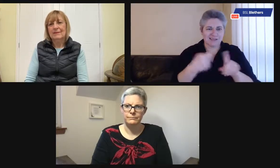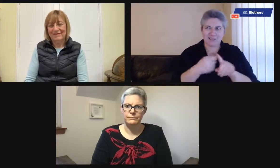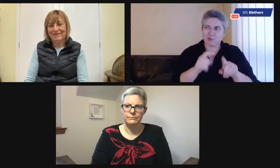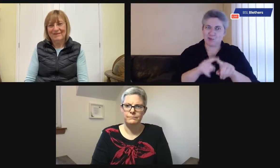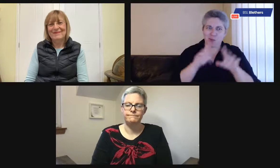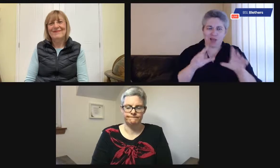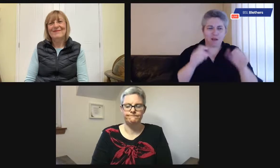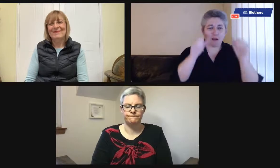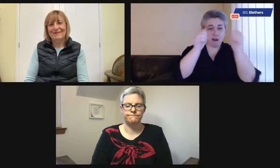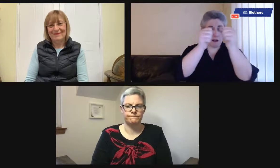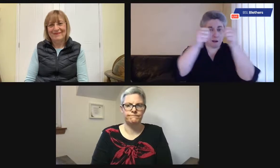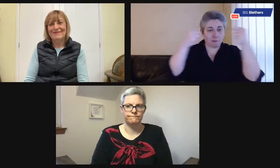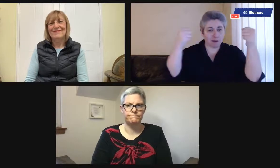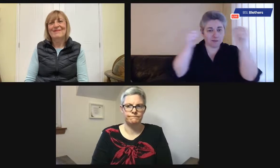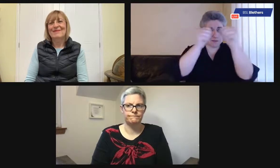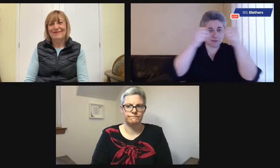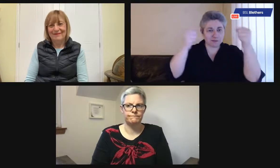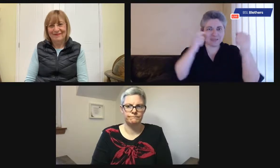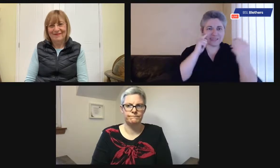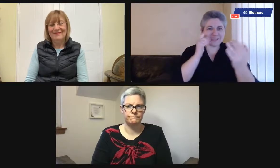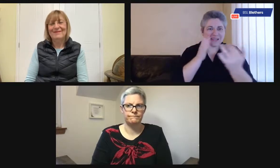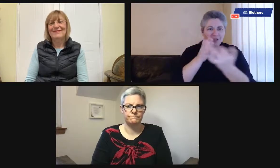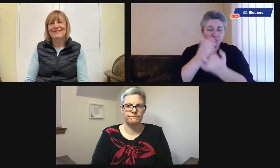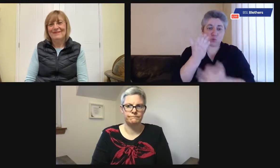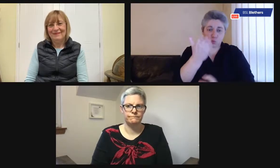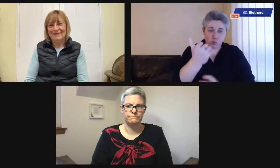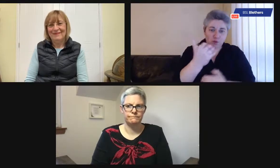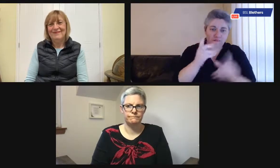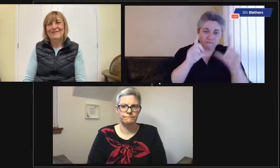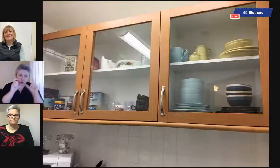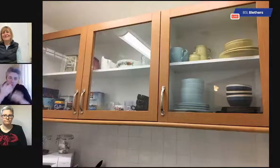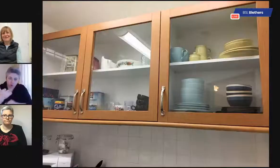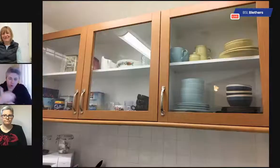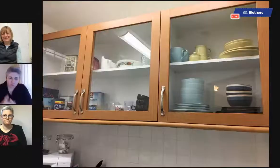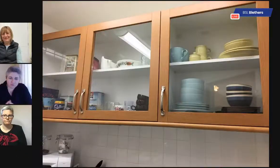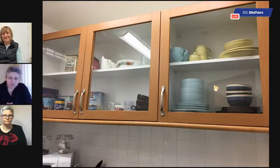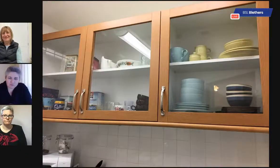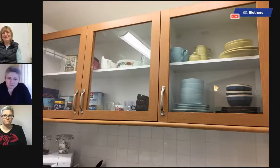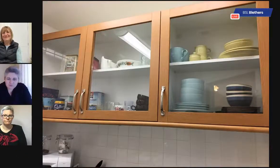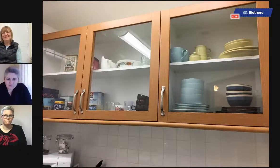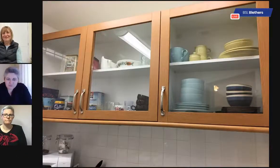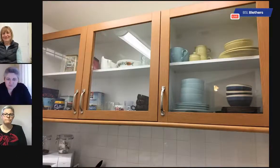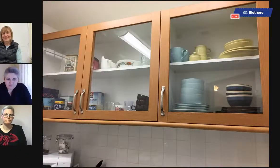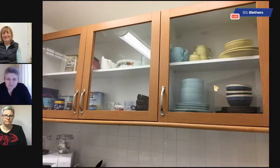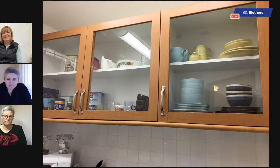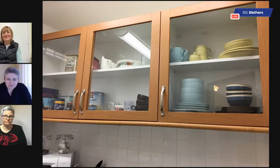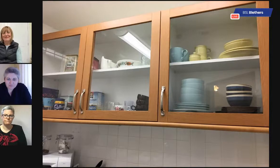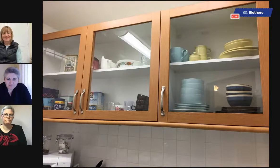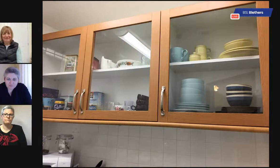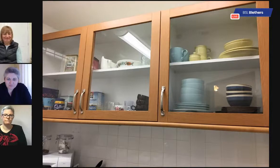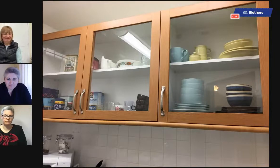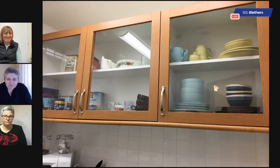just an image of good practice with the kitchen cupboards now.